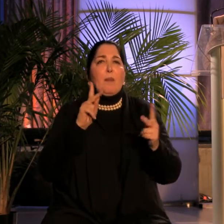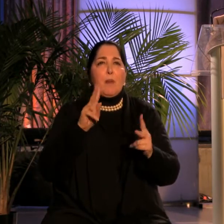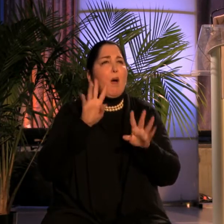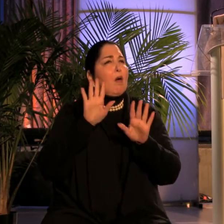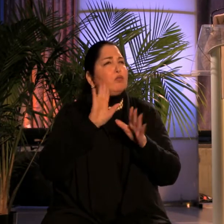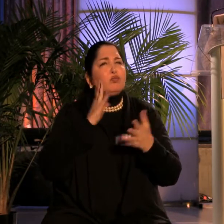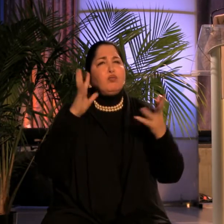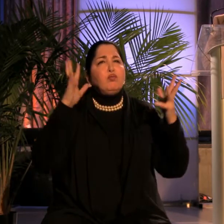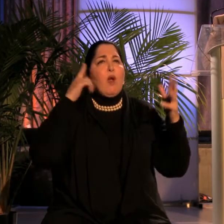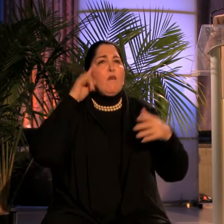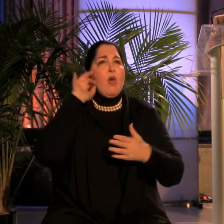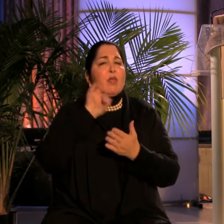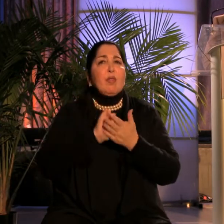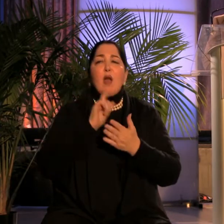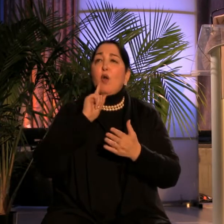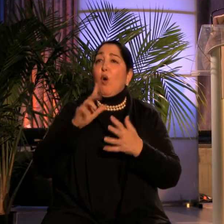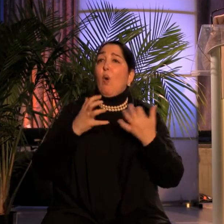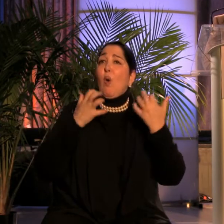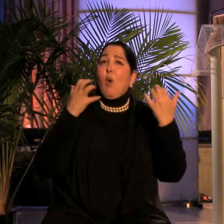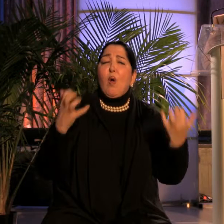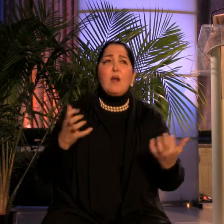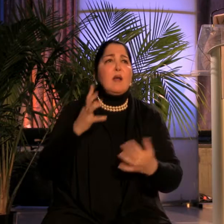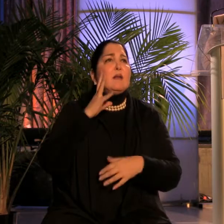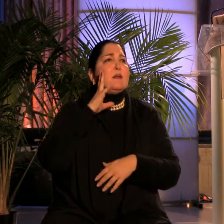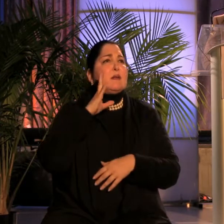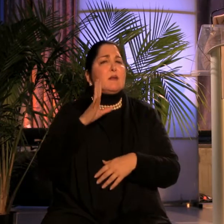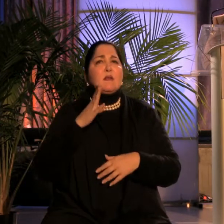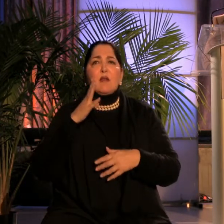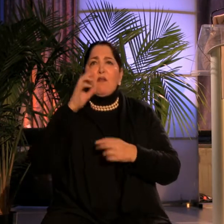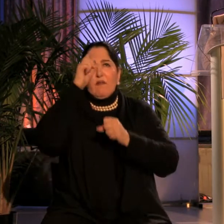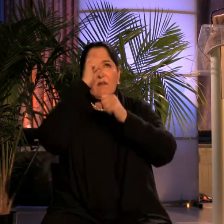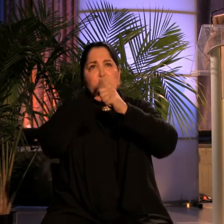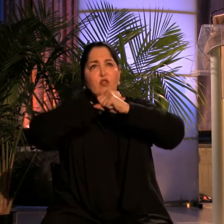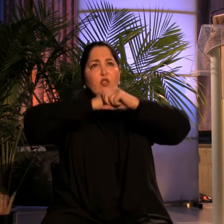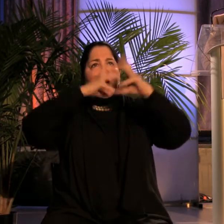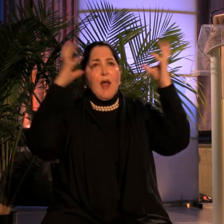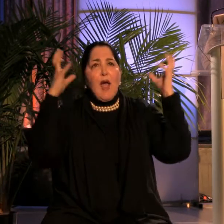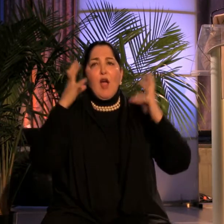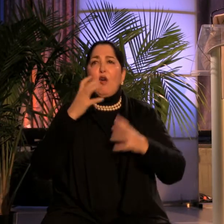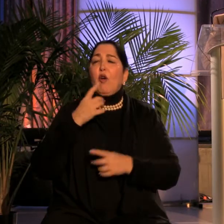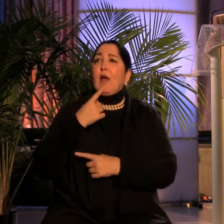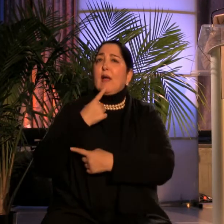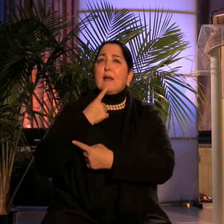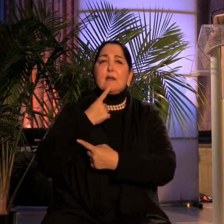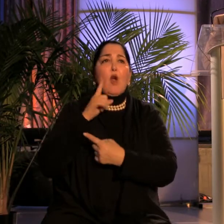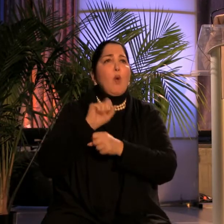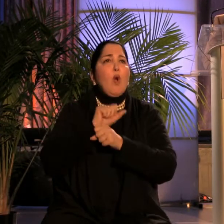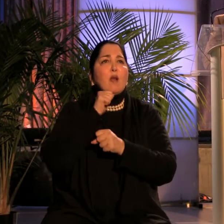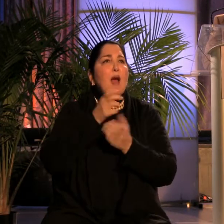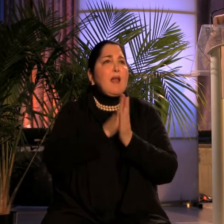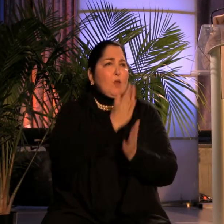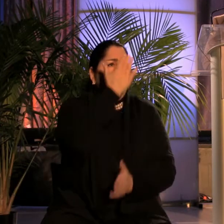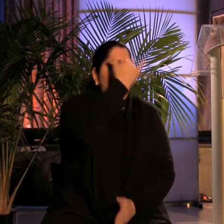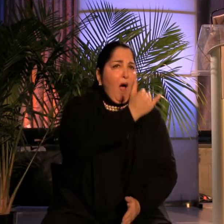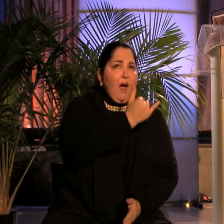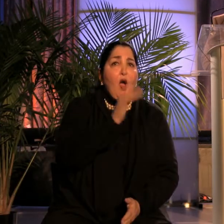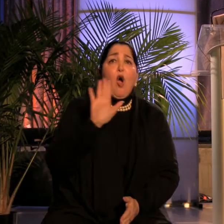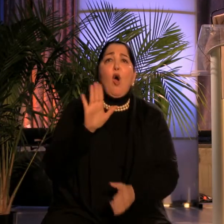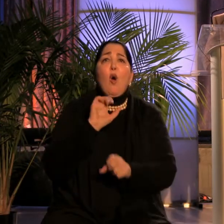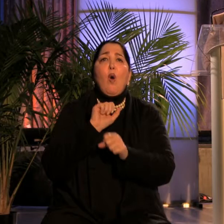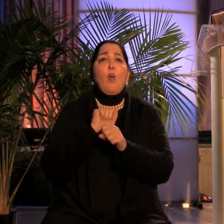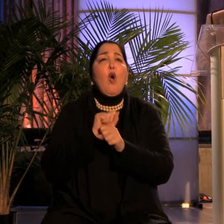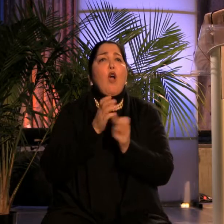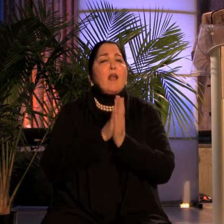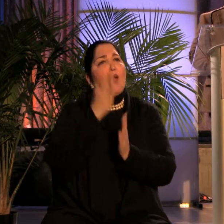innovators, pioneers, and visionaries whose work does not ask why, but rather why not. Friends,